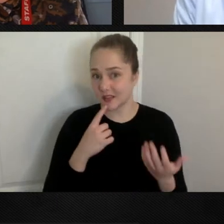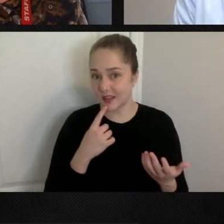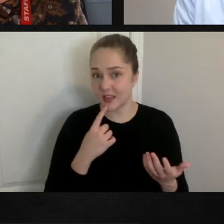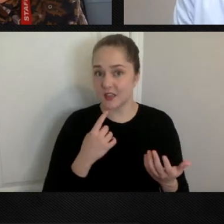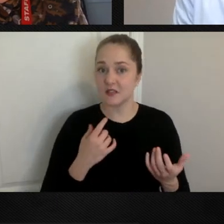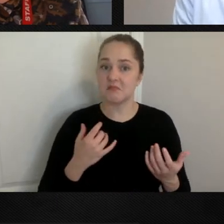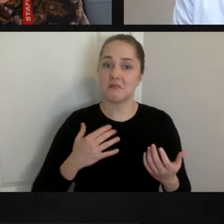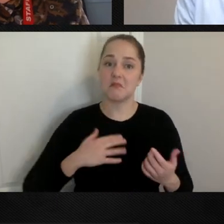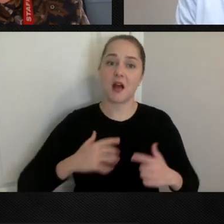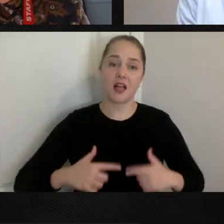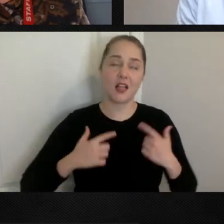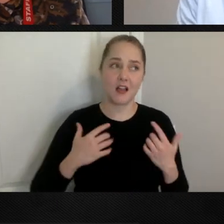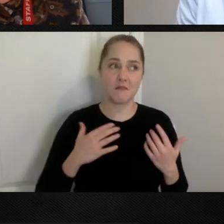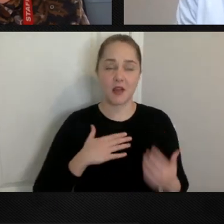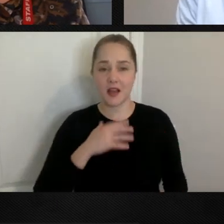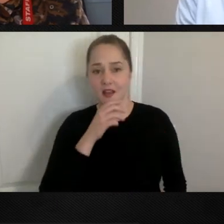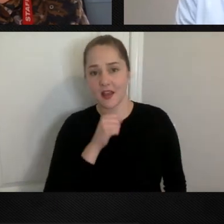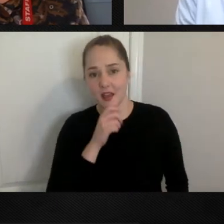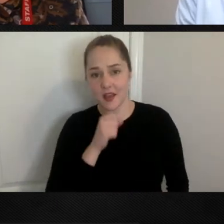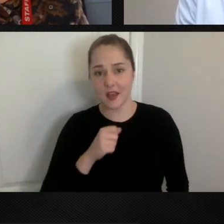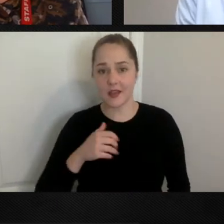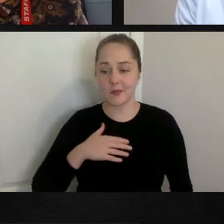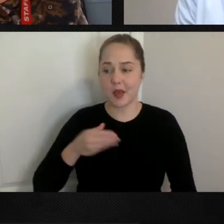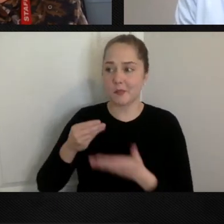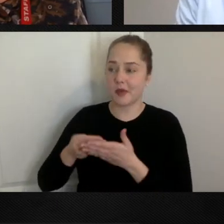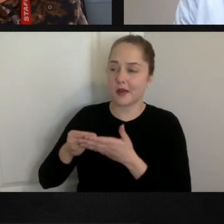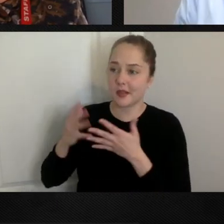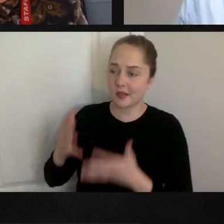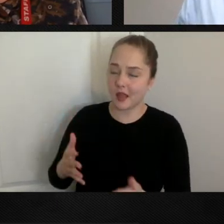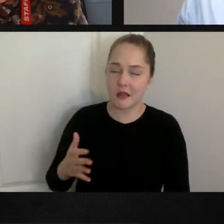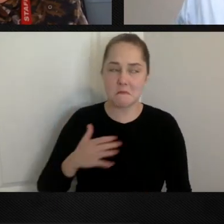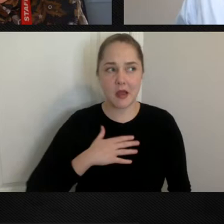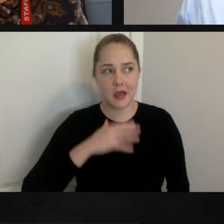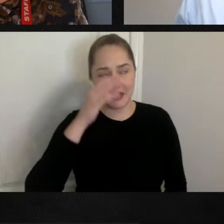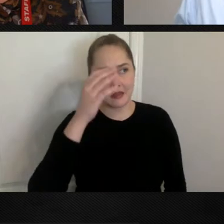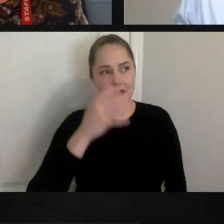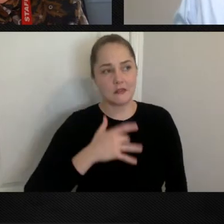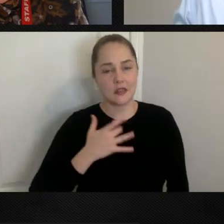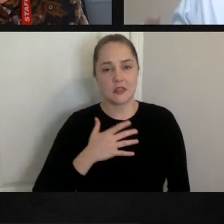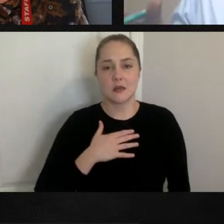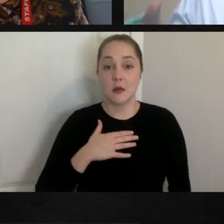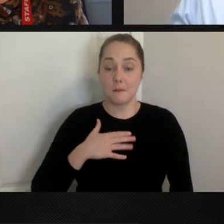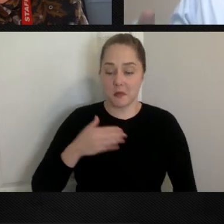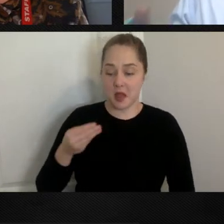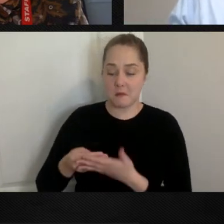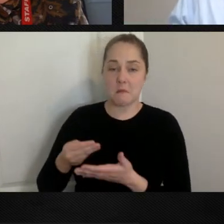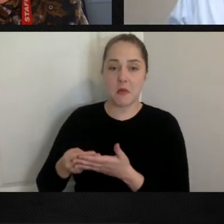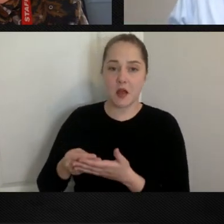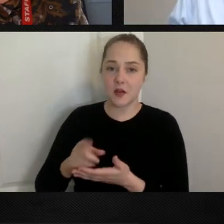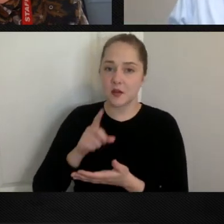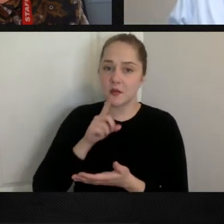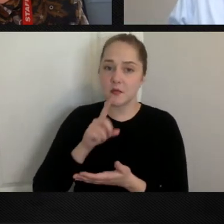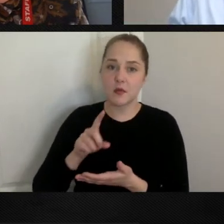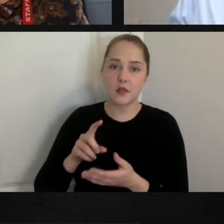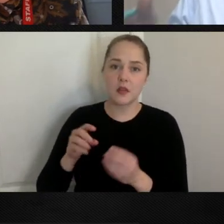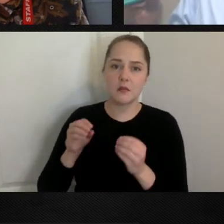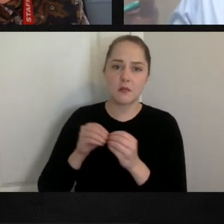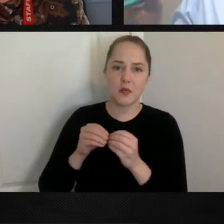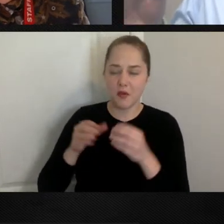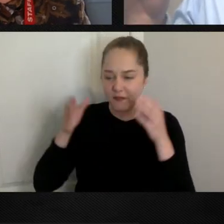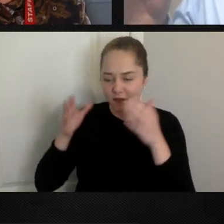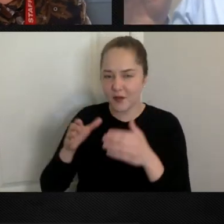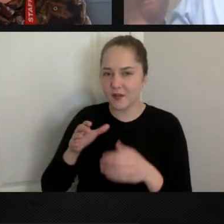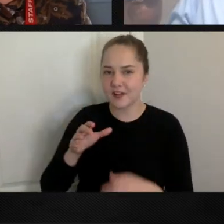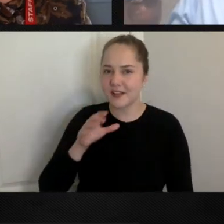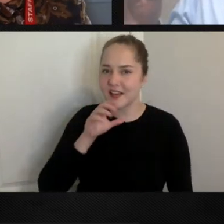life and the dollars that I have left, I'm putting more of my money on the fourth grader. I'm